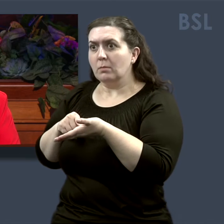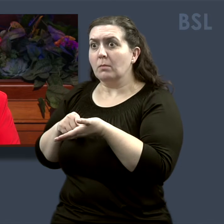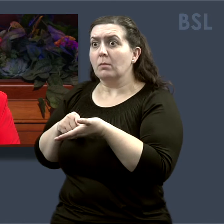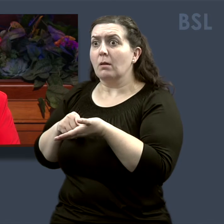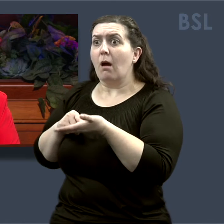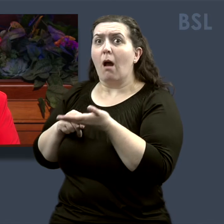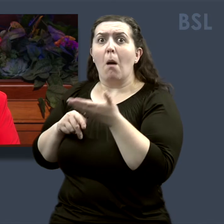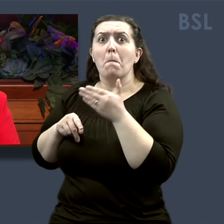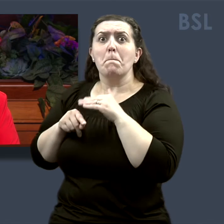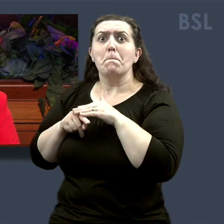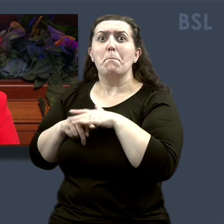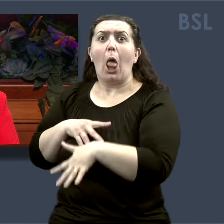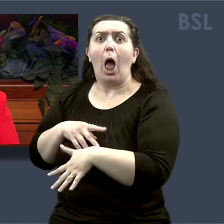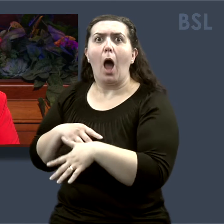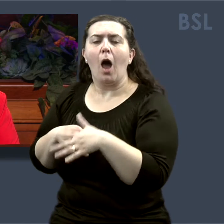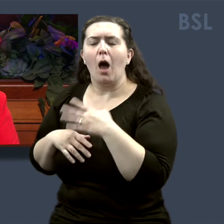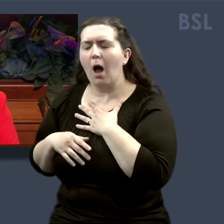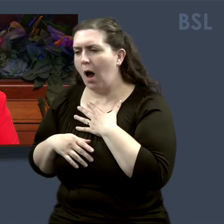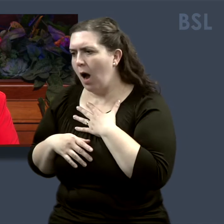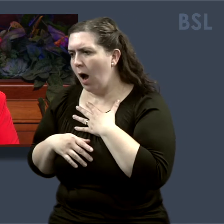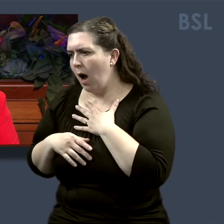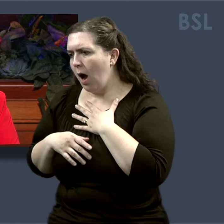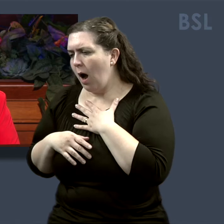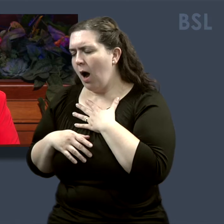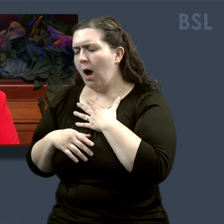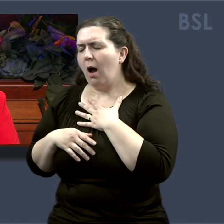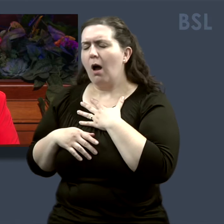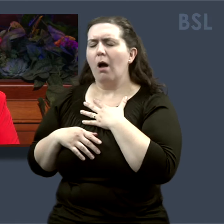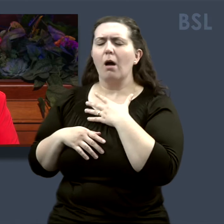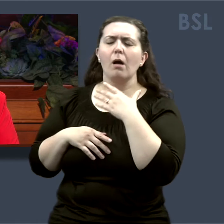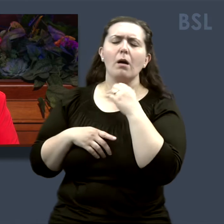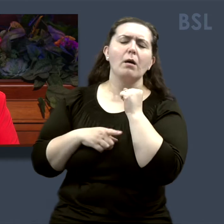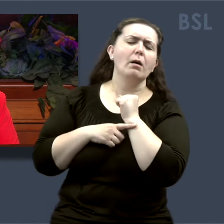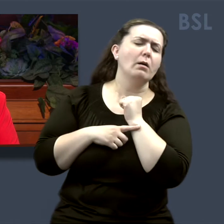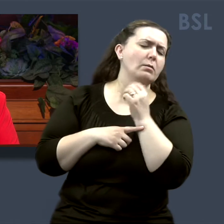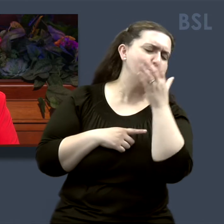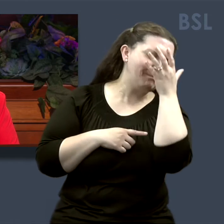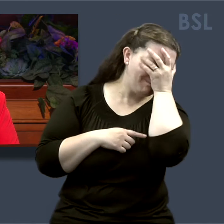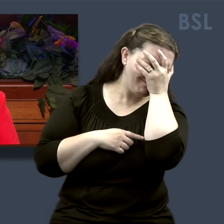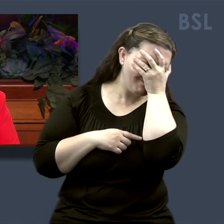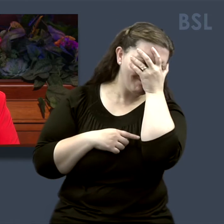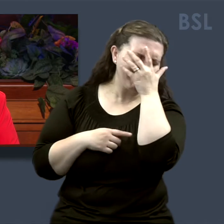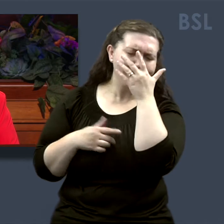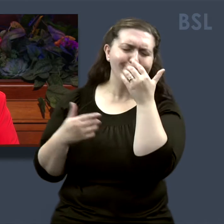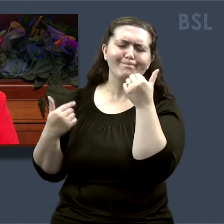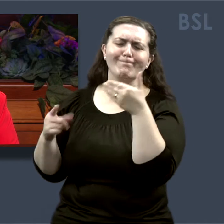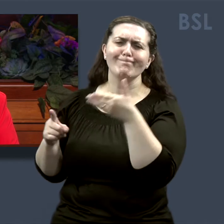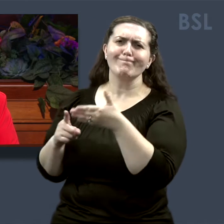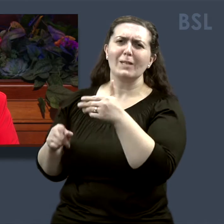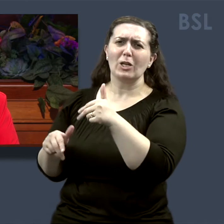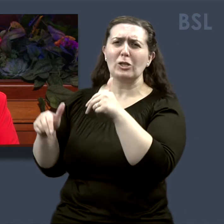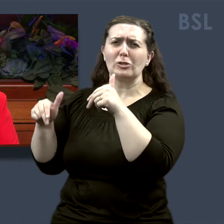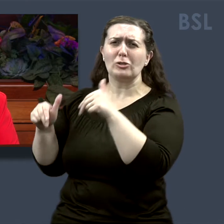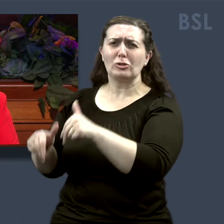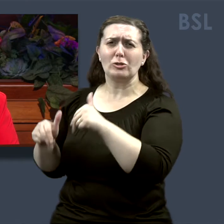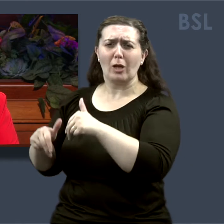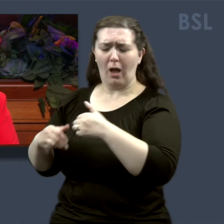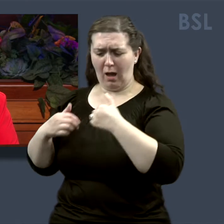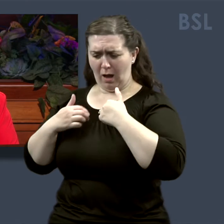his hand covered with blood. To his shame and horror, he found that Cassie had a long, wide